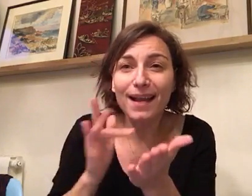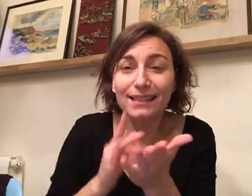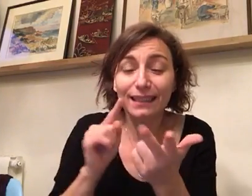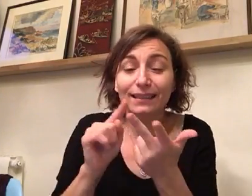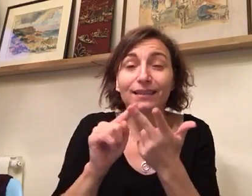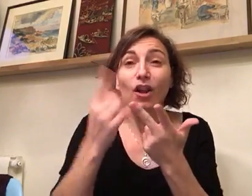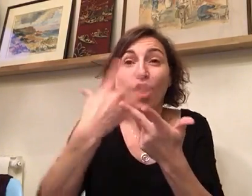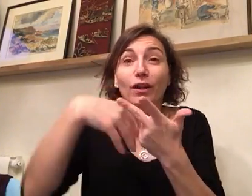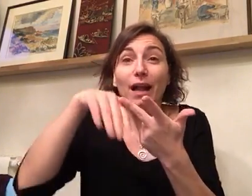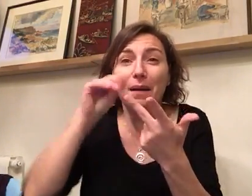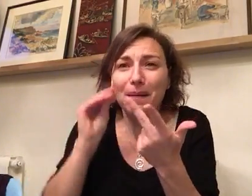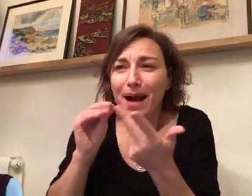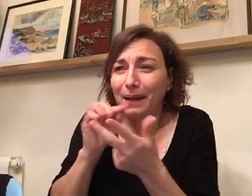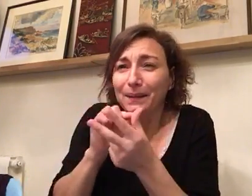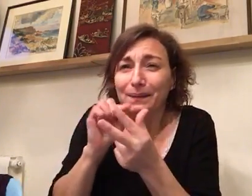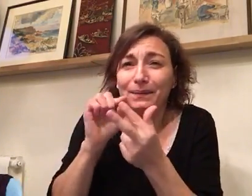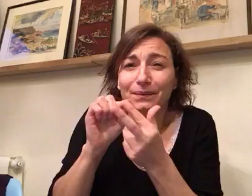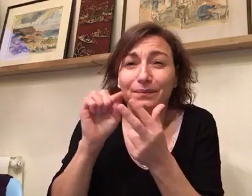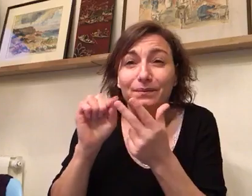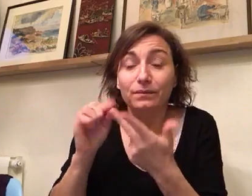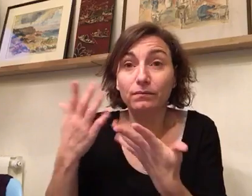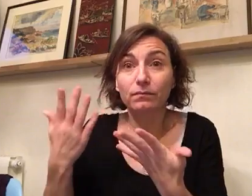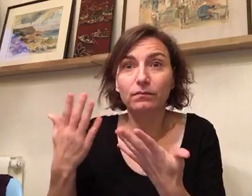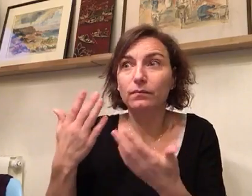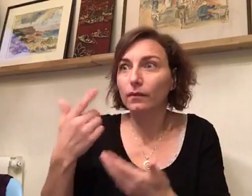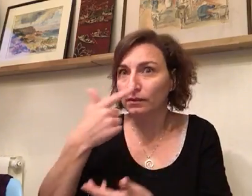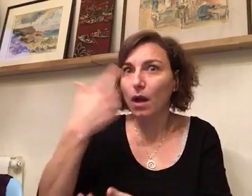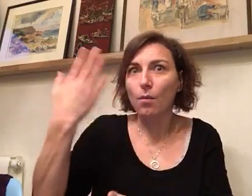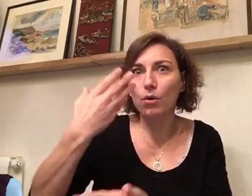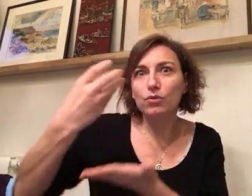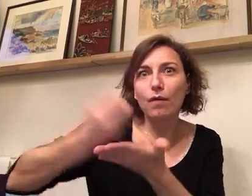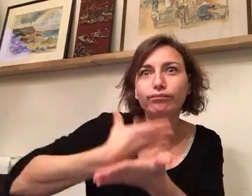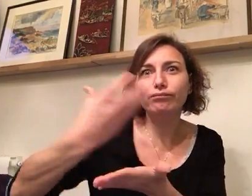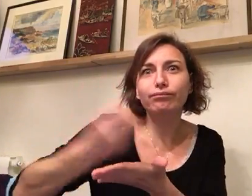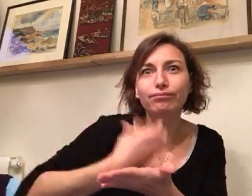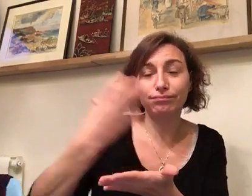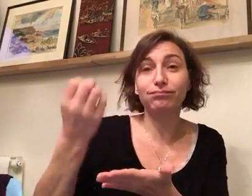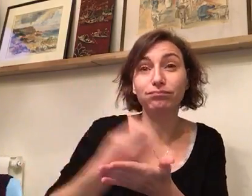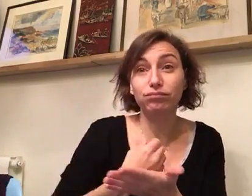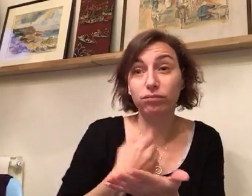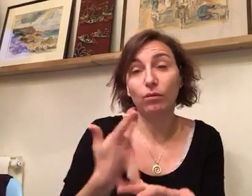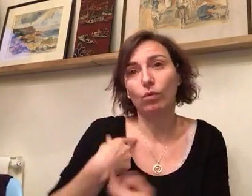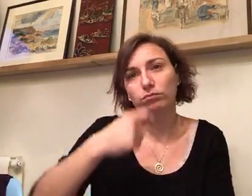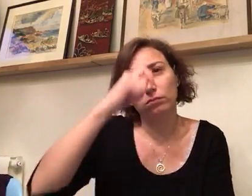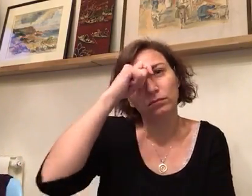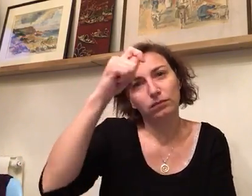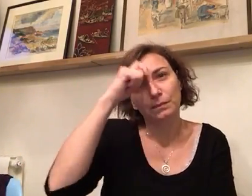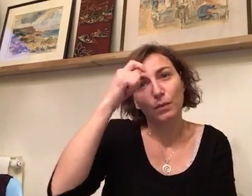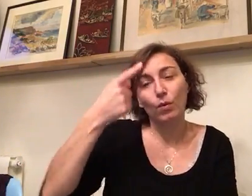in. I'm in. to I'm coming in. I'm coming in. coming in.